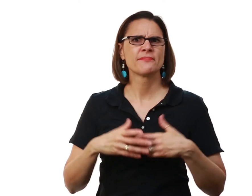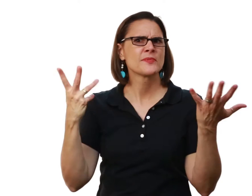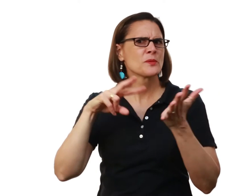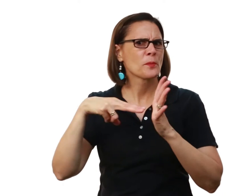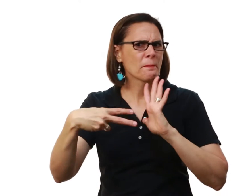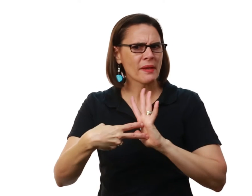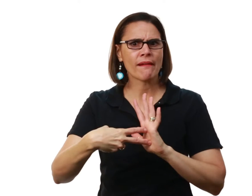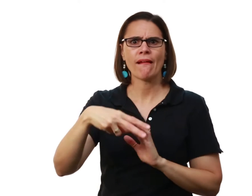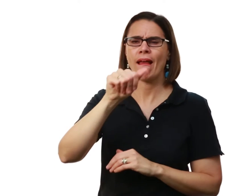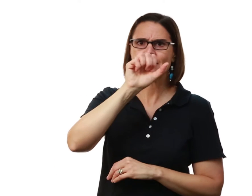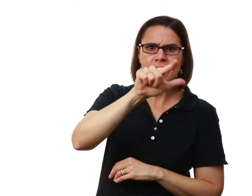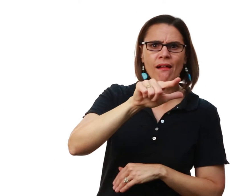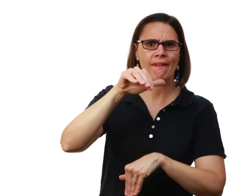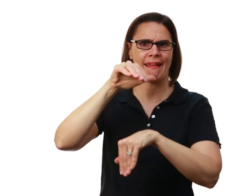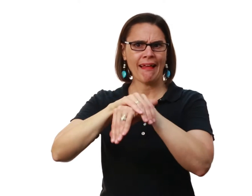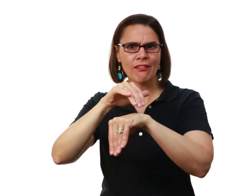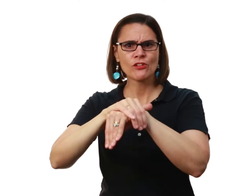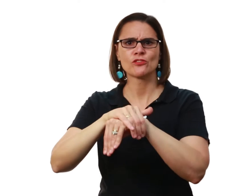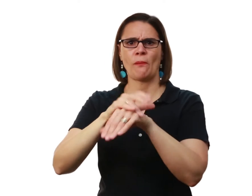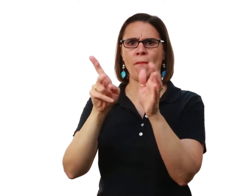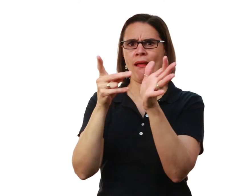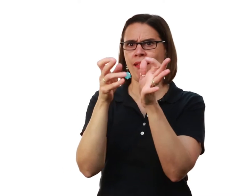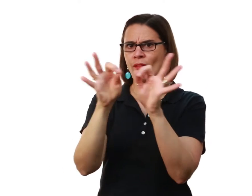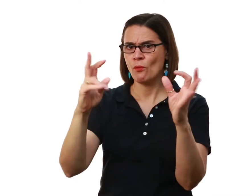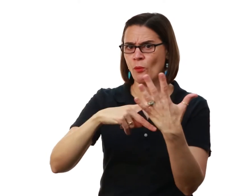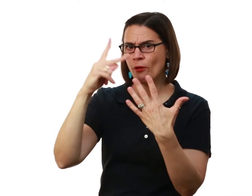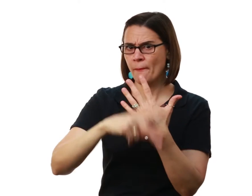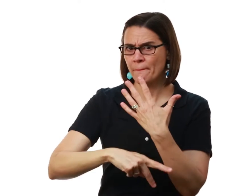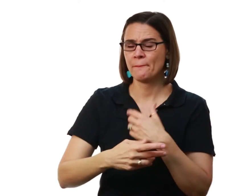So what is having an ASL English bilingual program?